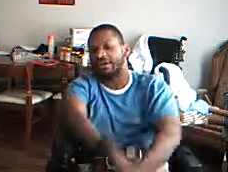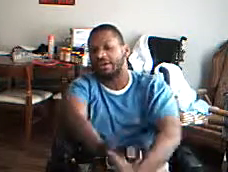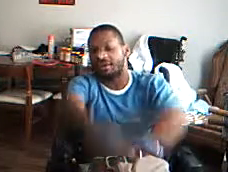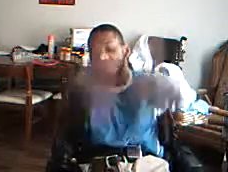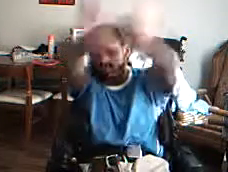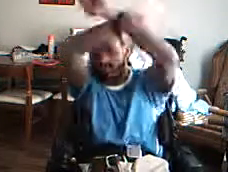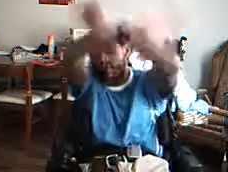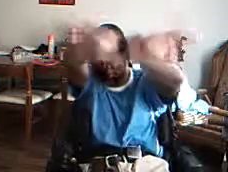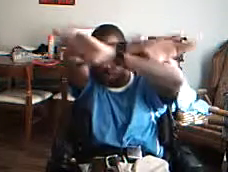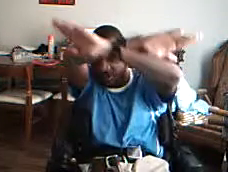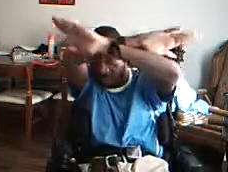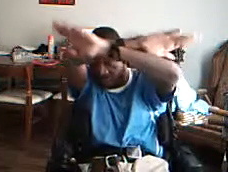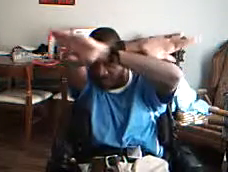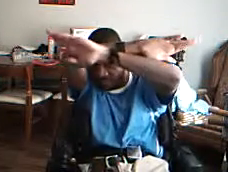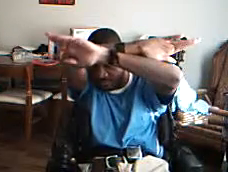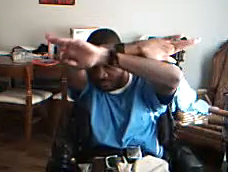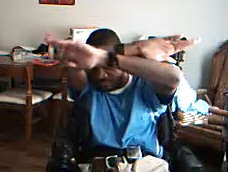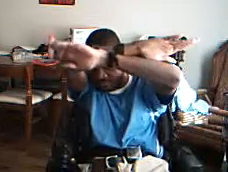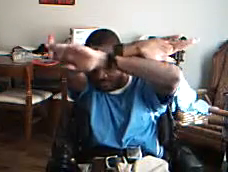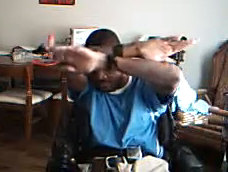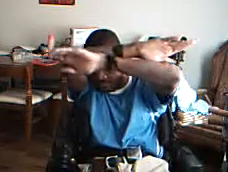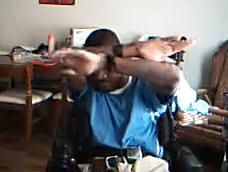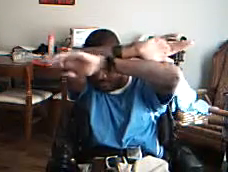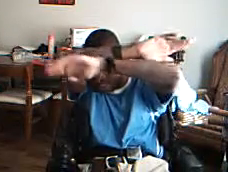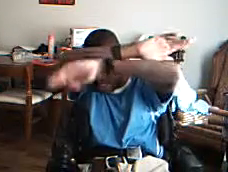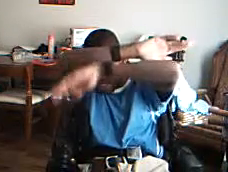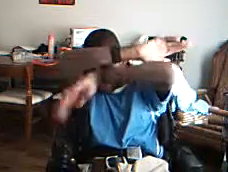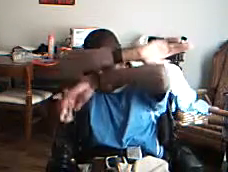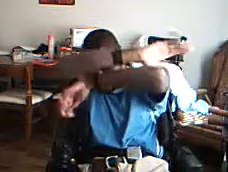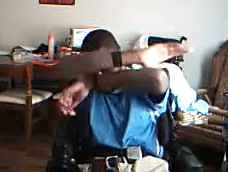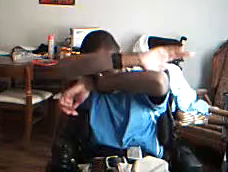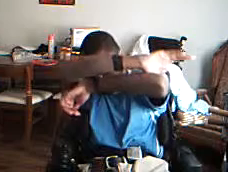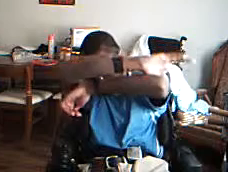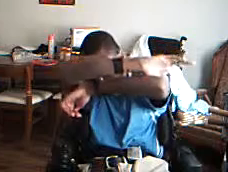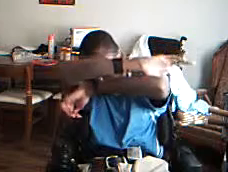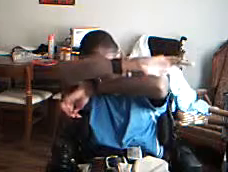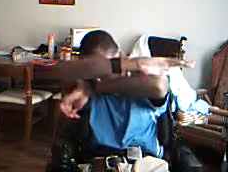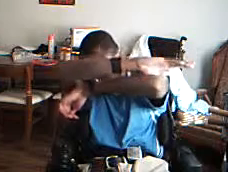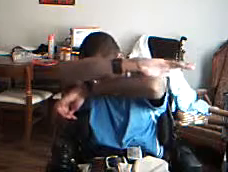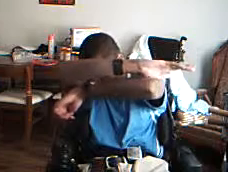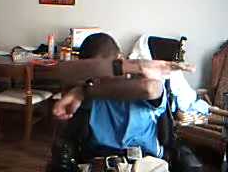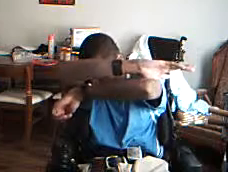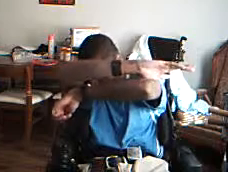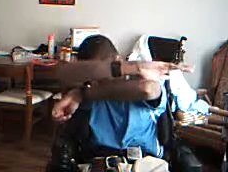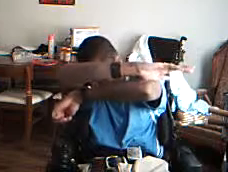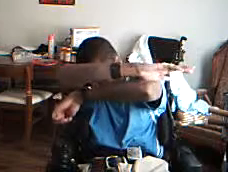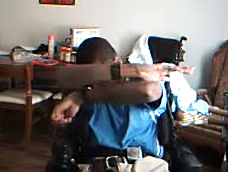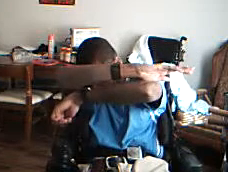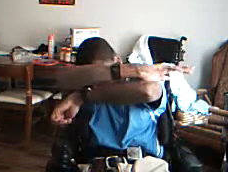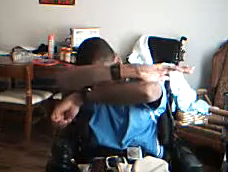to cover up. Now, when you cover up,